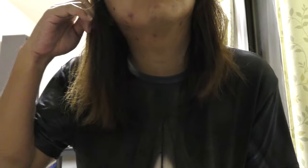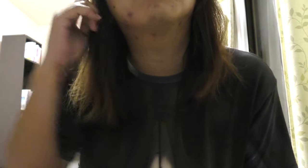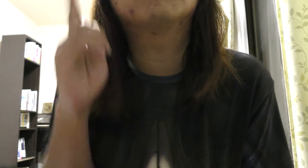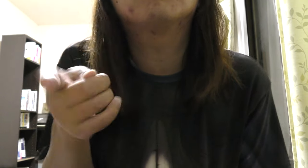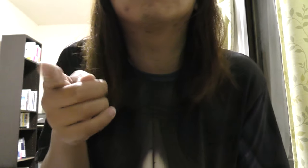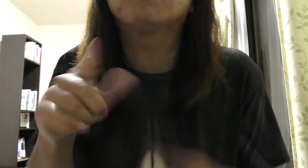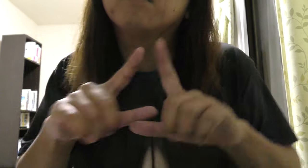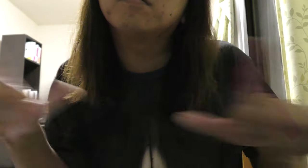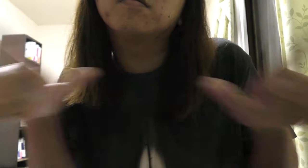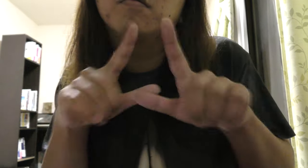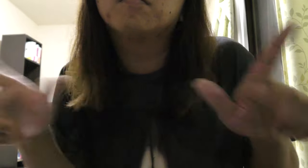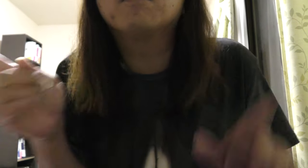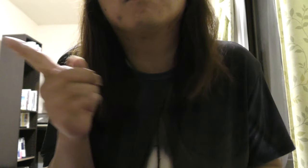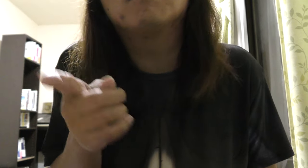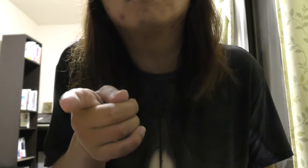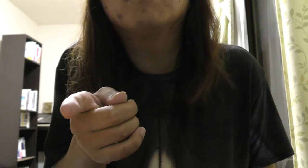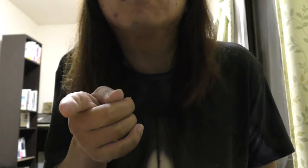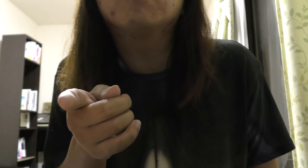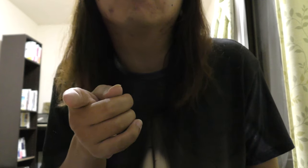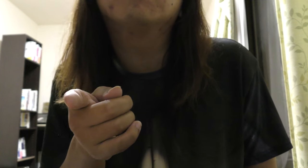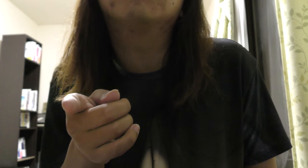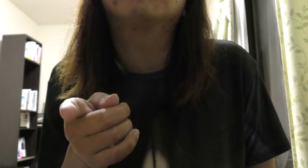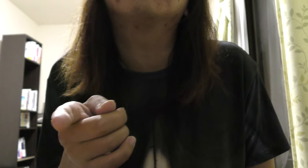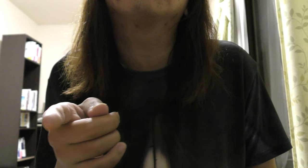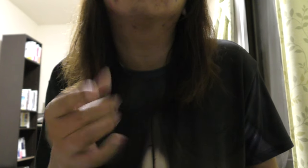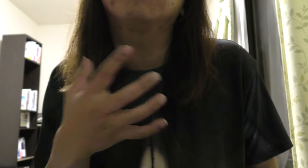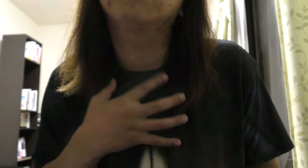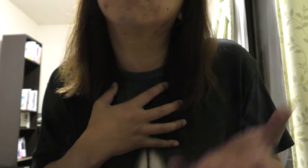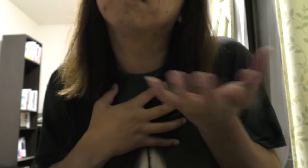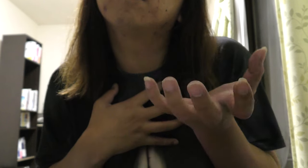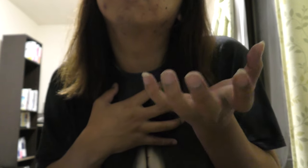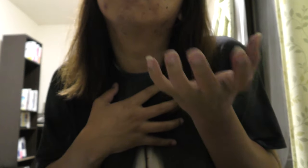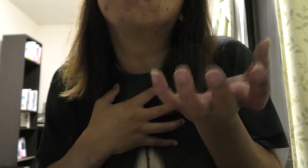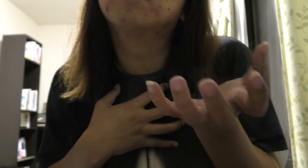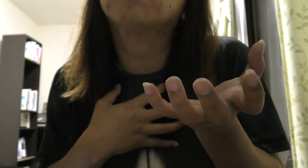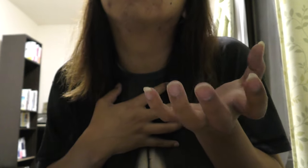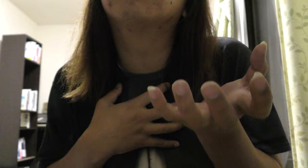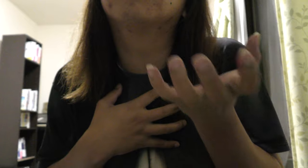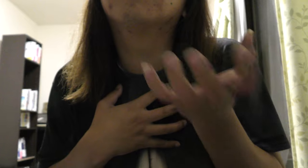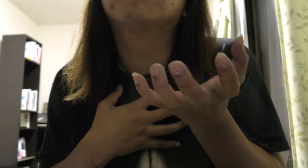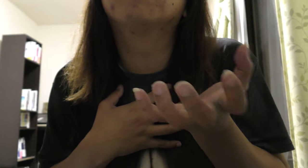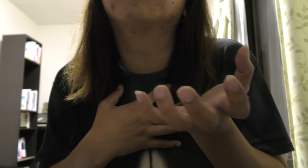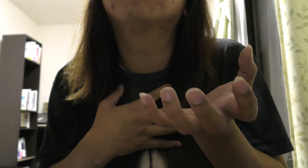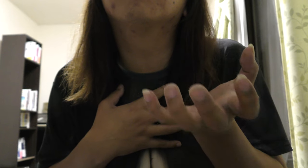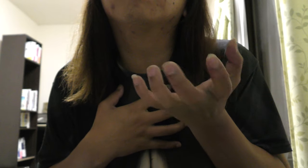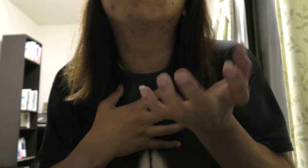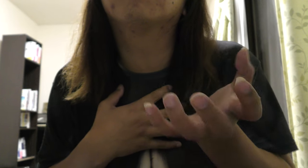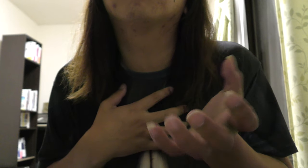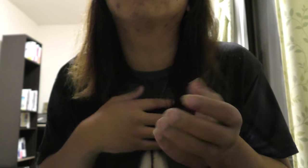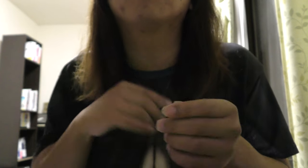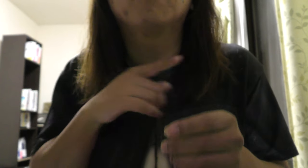it should be the way Swing the heart out Feel it